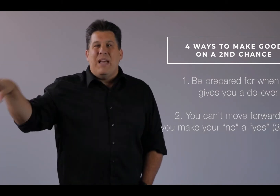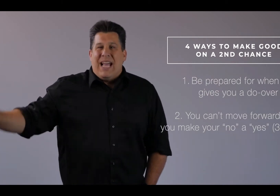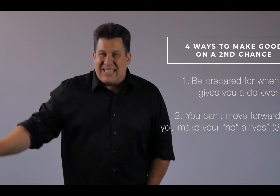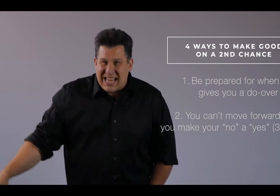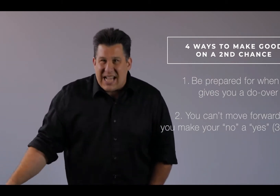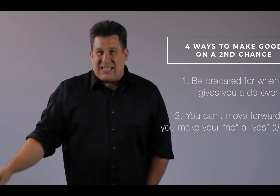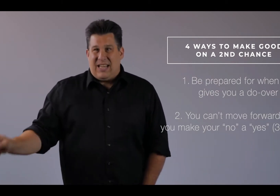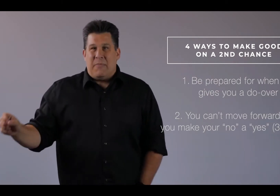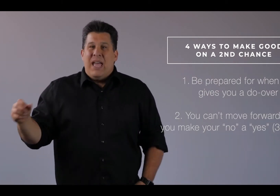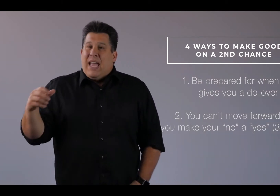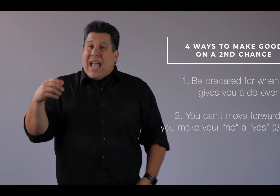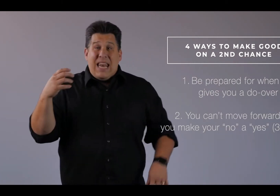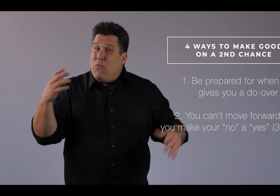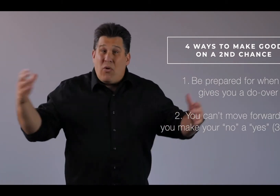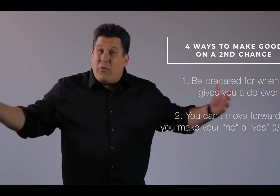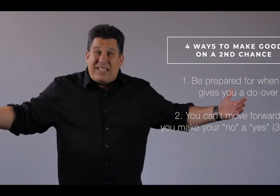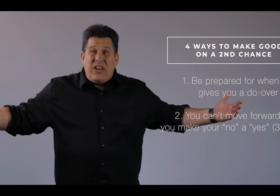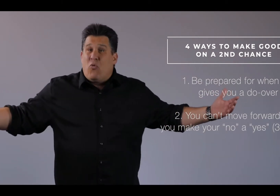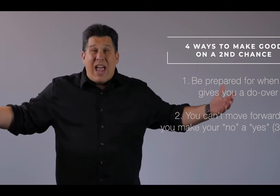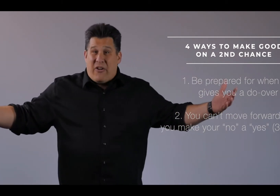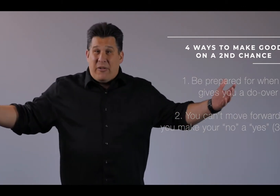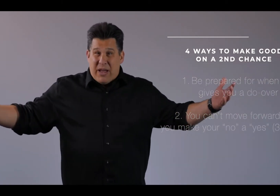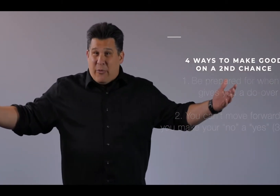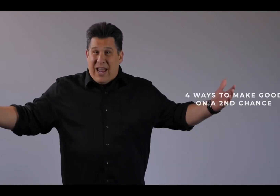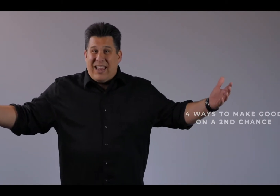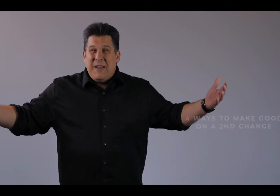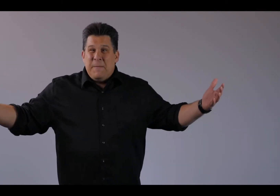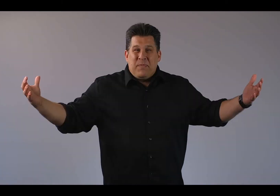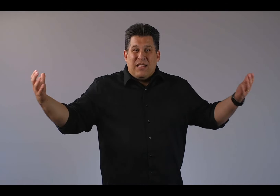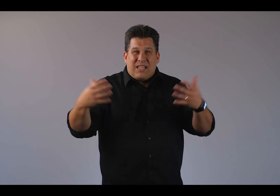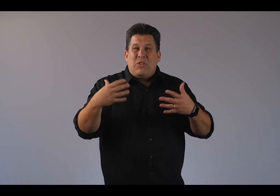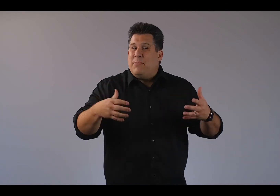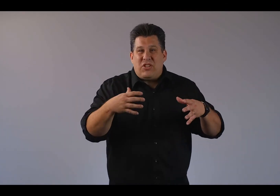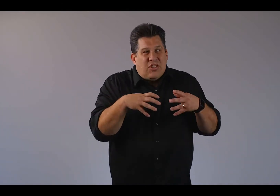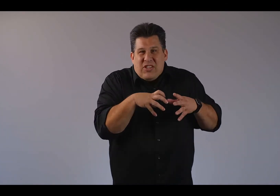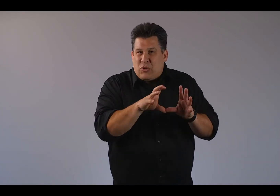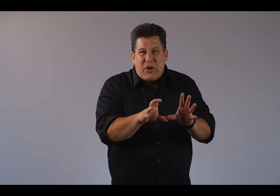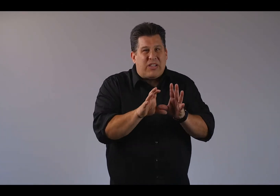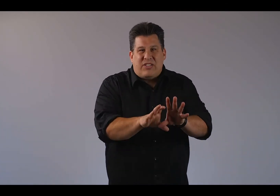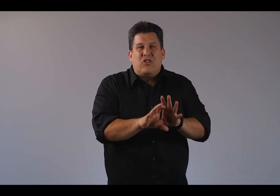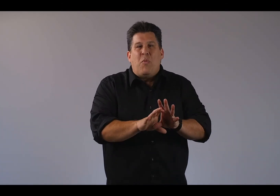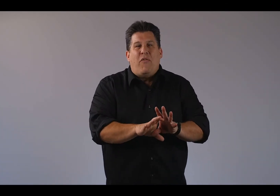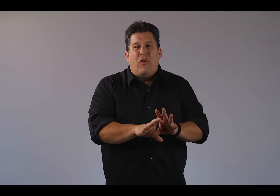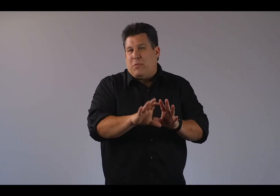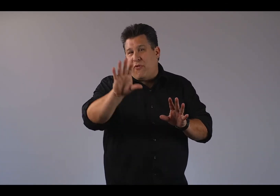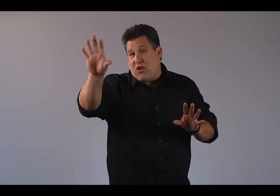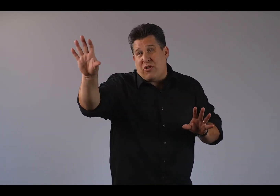and say yes to him. And he won't always send a wail, by the way. Like sometimes it's just the spirit, still small voice before you go to